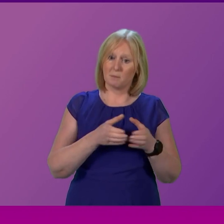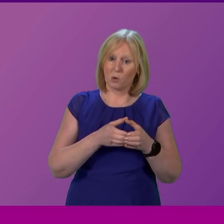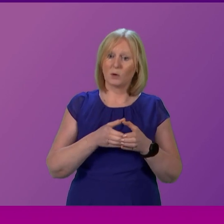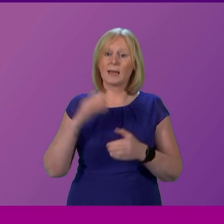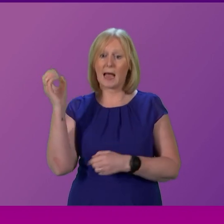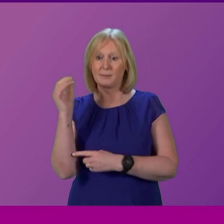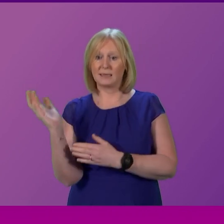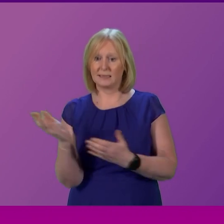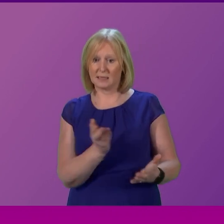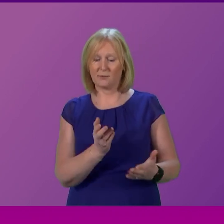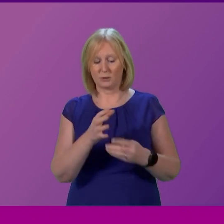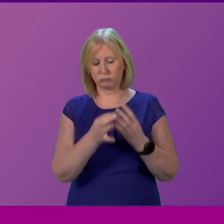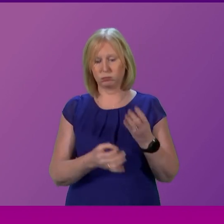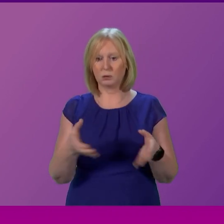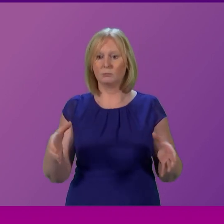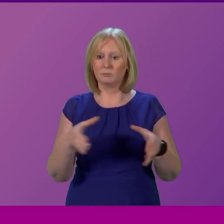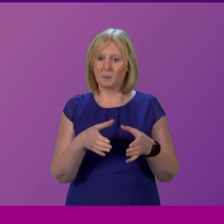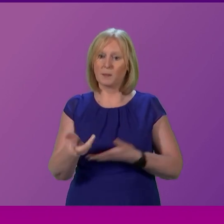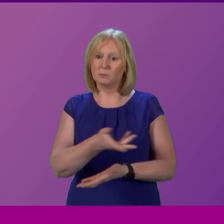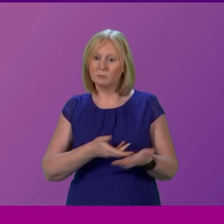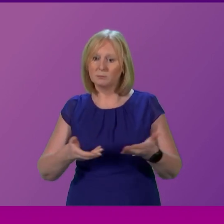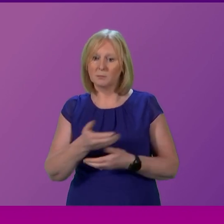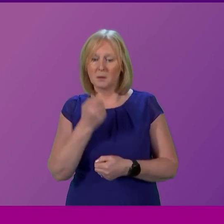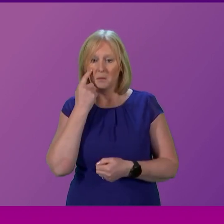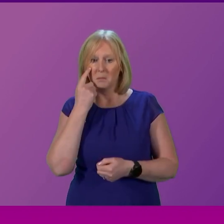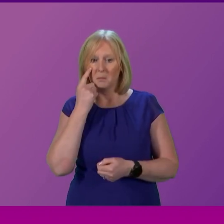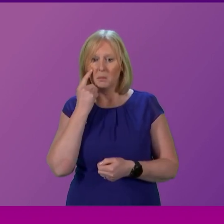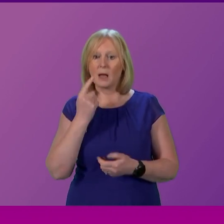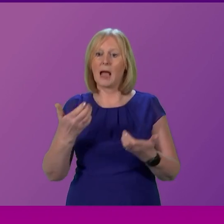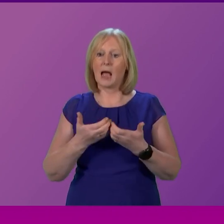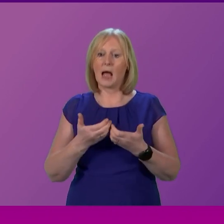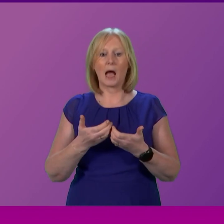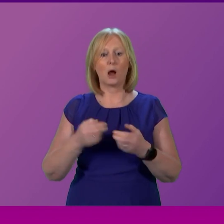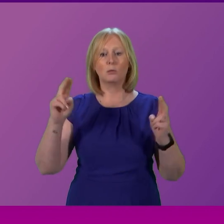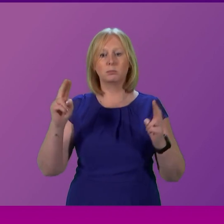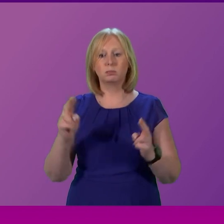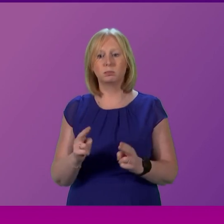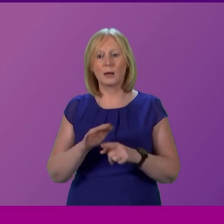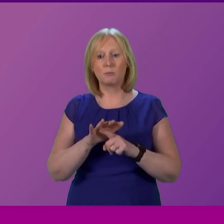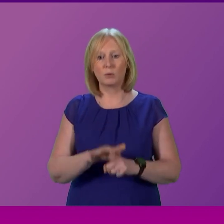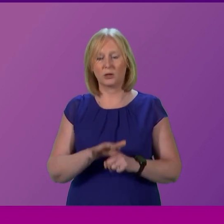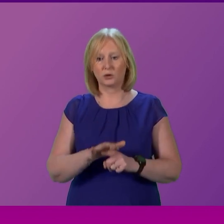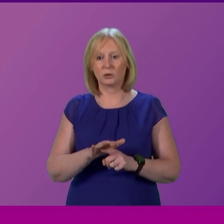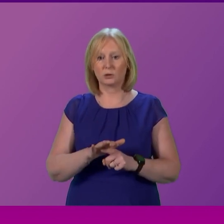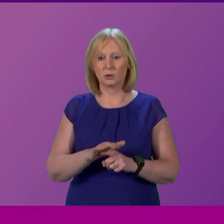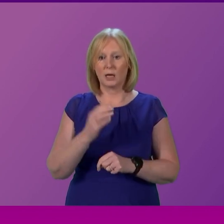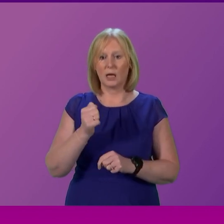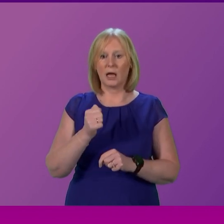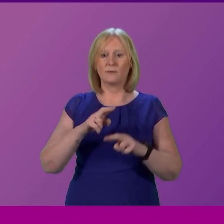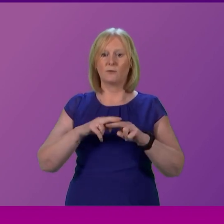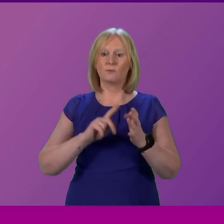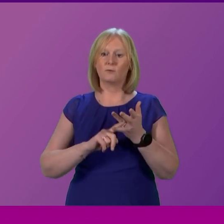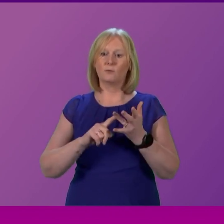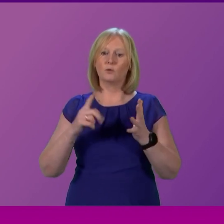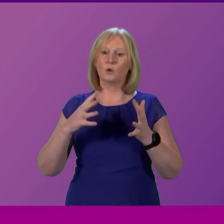It reviewed the number of measures being taken to alleviate pressures on the system. These include the use of flow navigation centres as